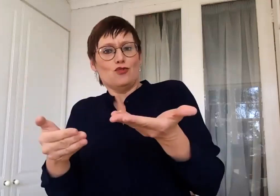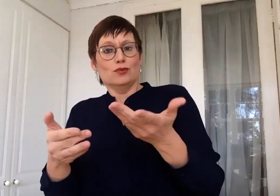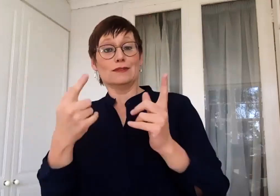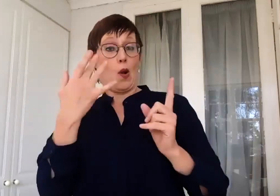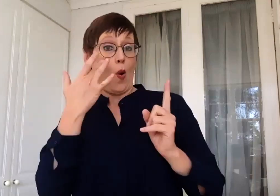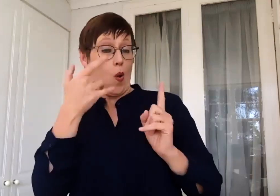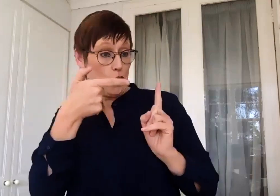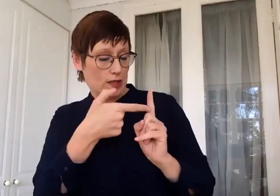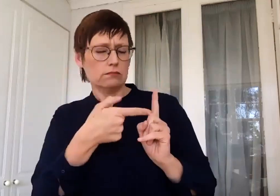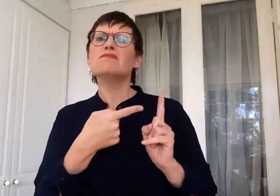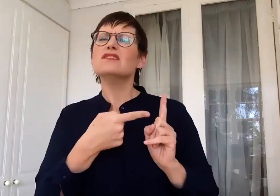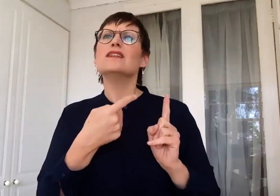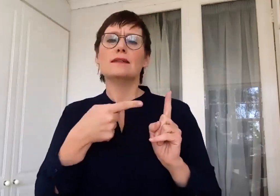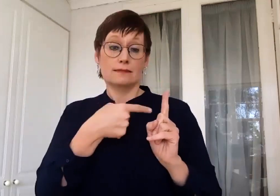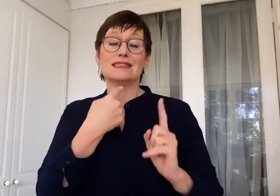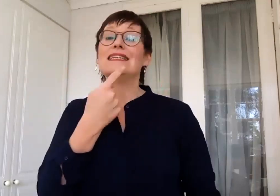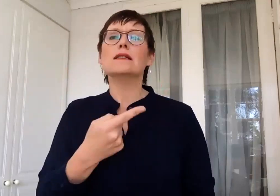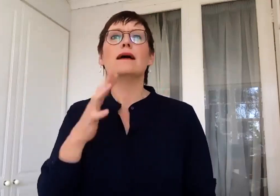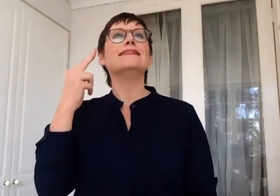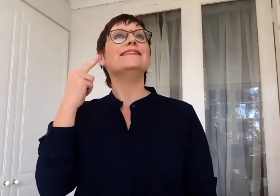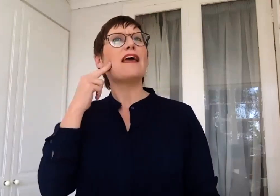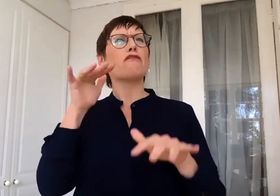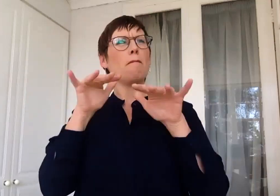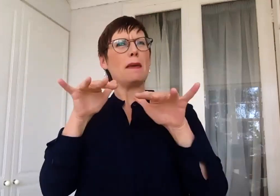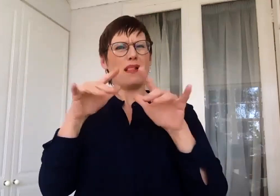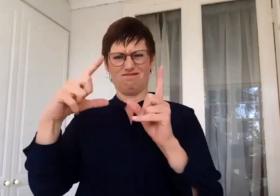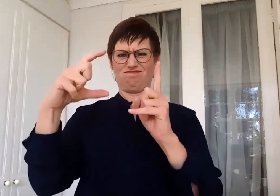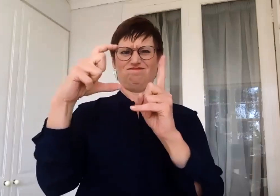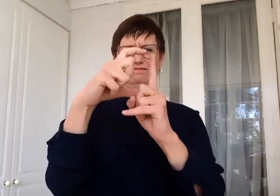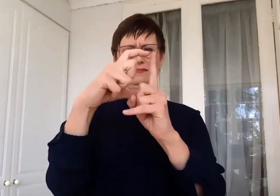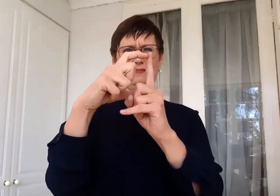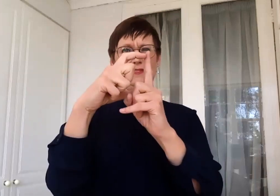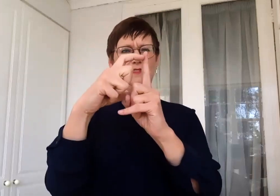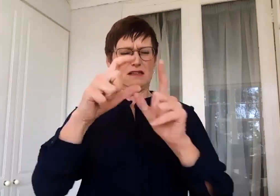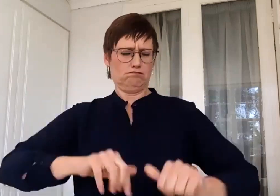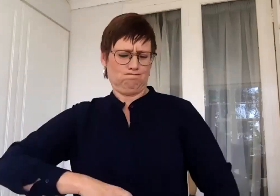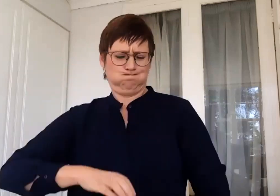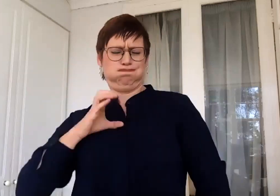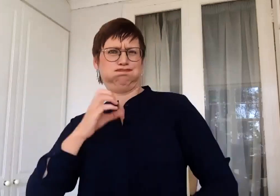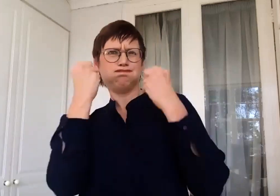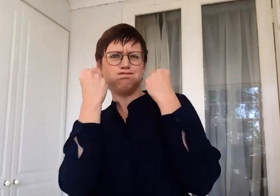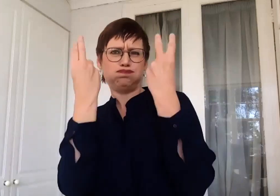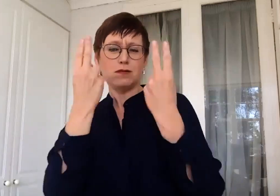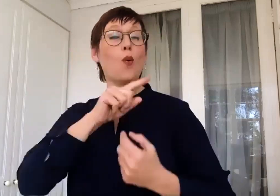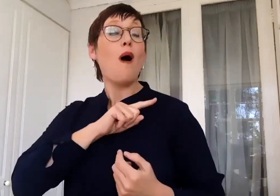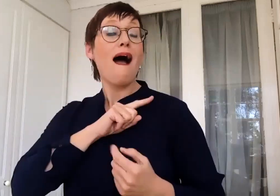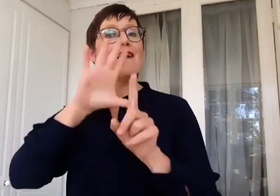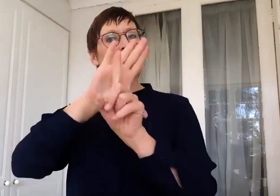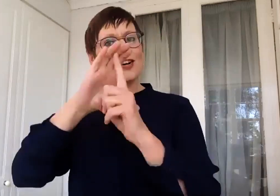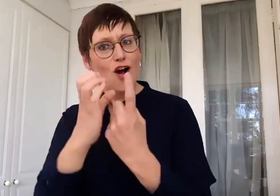Deaf people see themselves as capital deaf. So it's a cultural and linguistic minority group, South African Sign Language